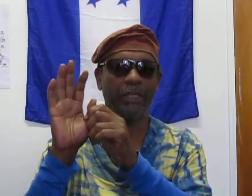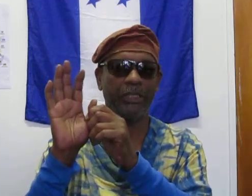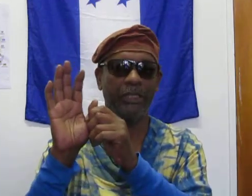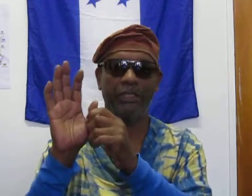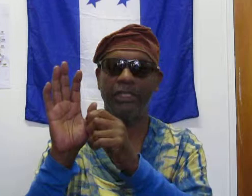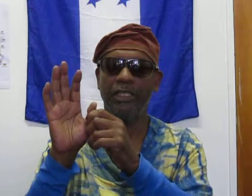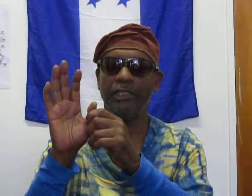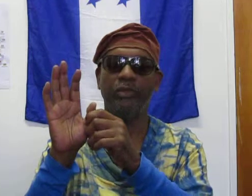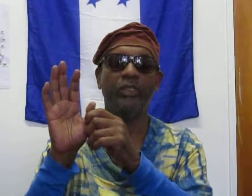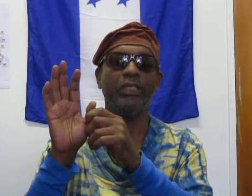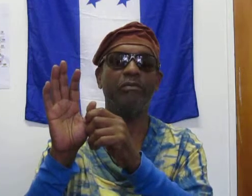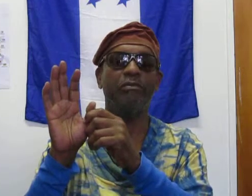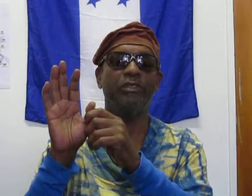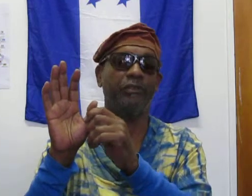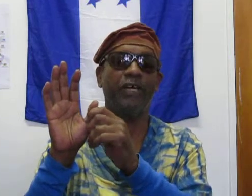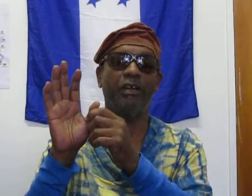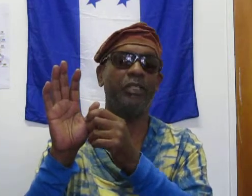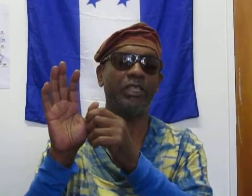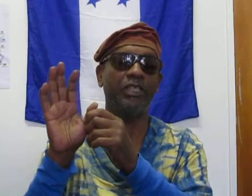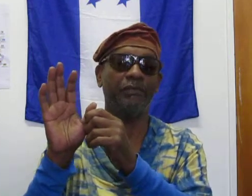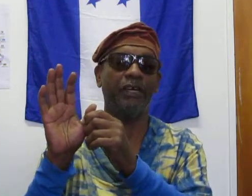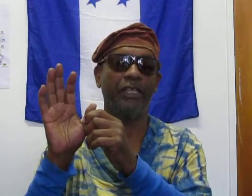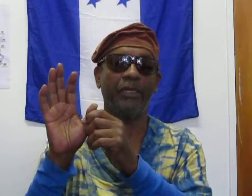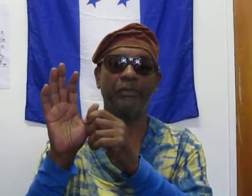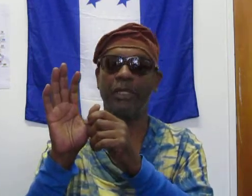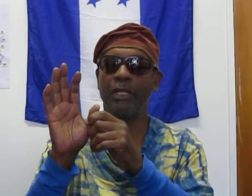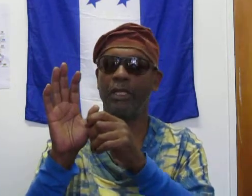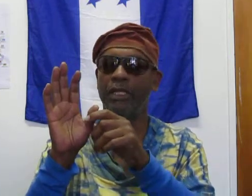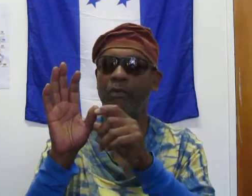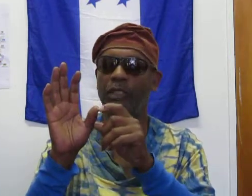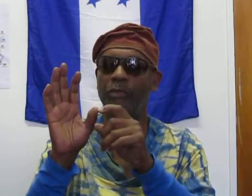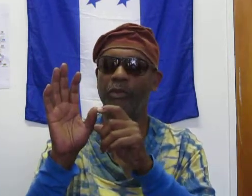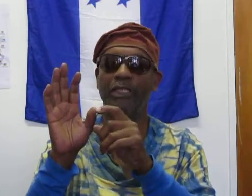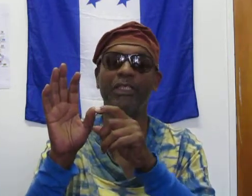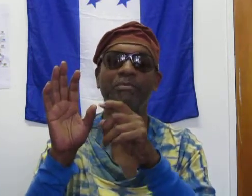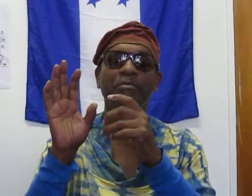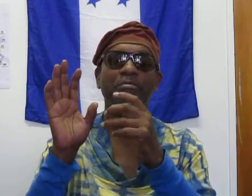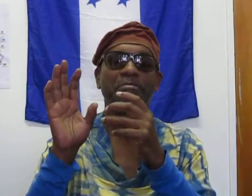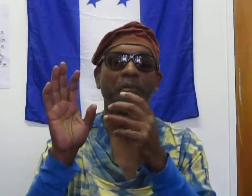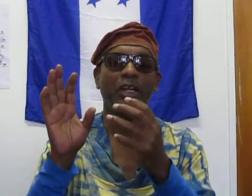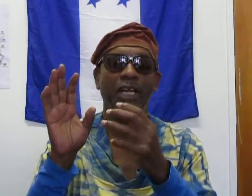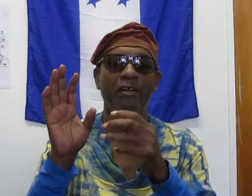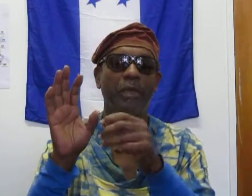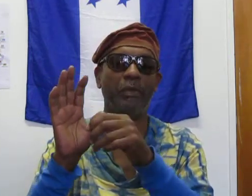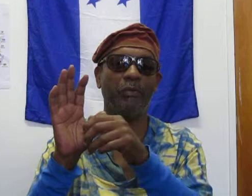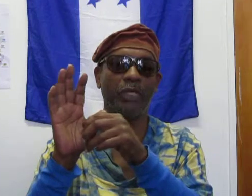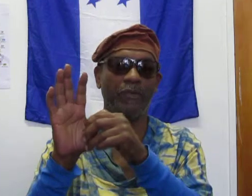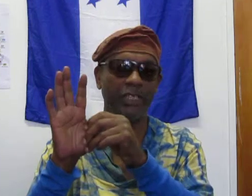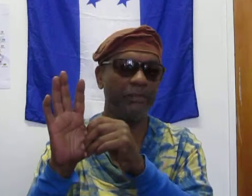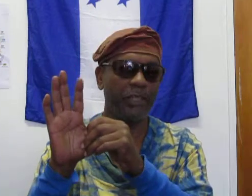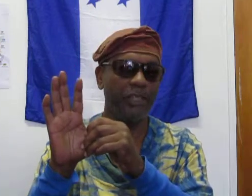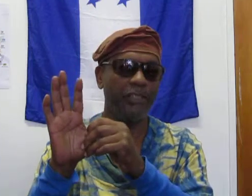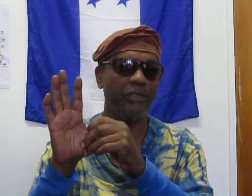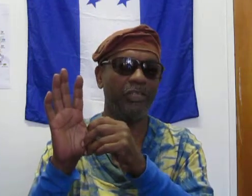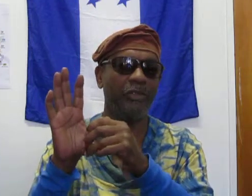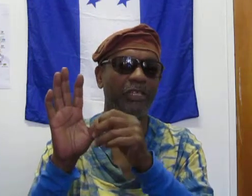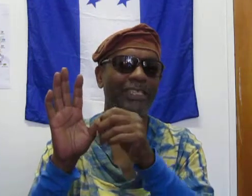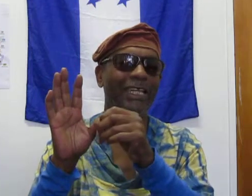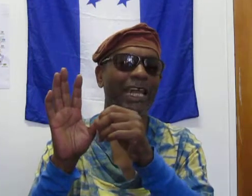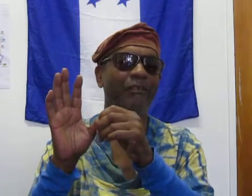studies to get, to find out what they need to find out. Now, what's supposed, in this modern era, when they've set up the constitution, they really didn't have